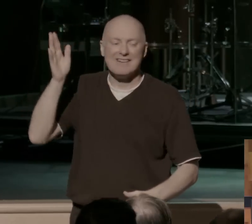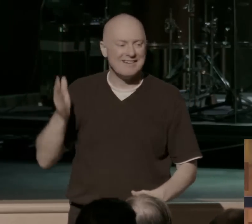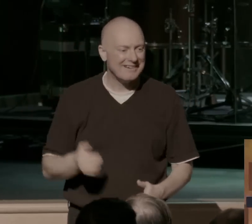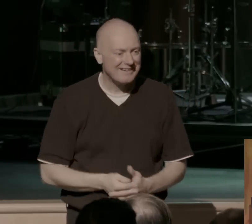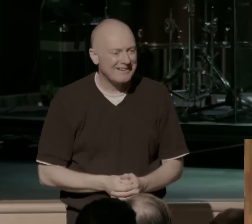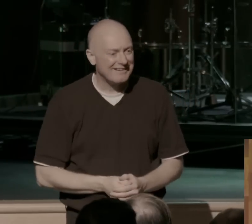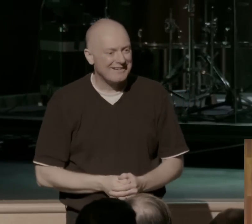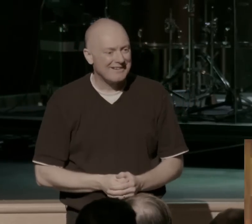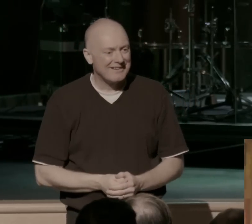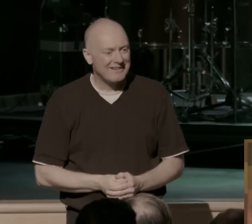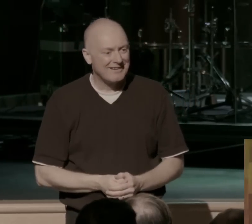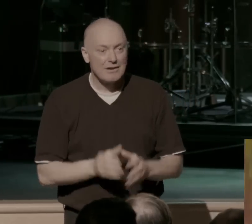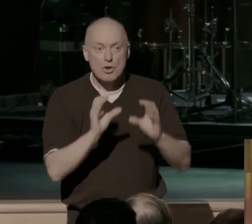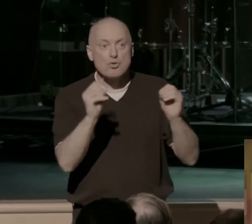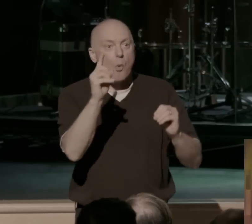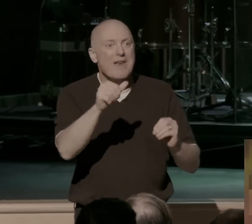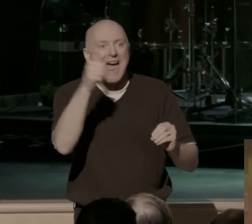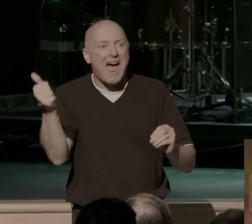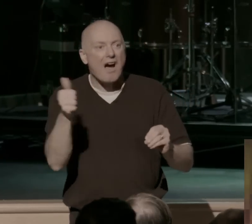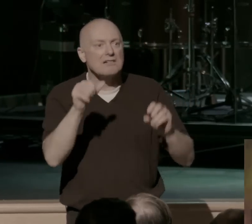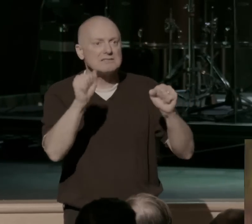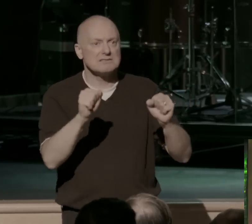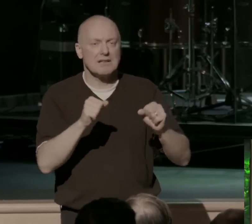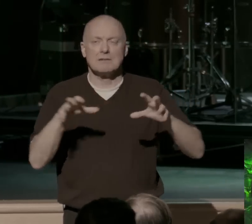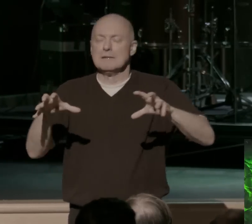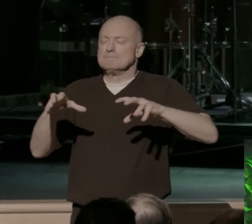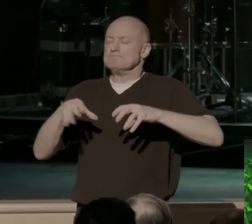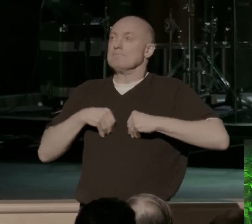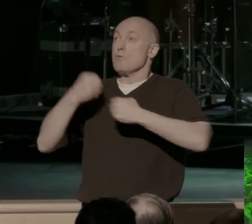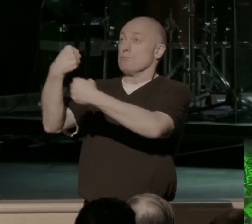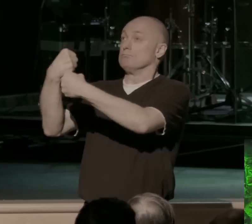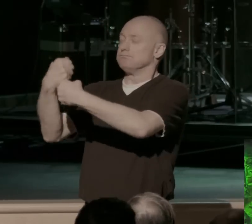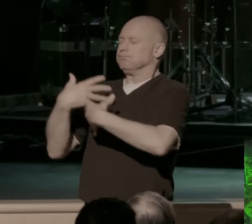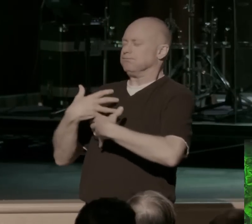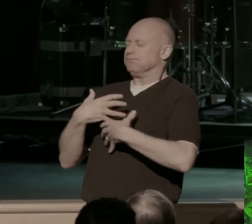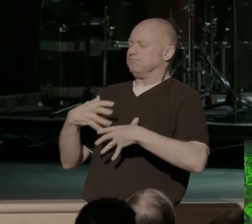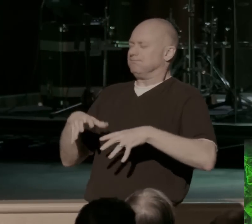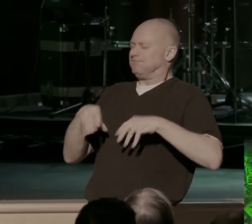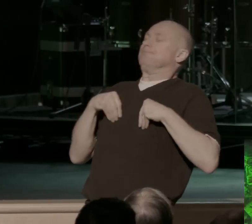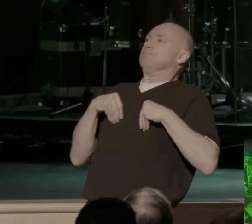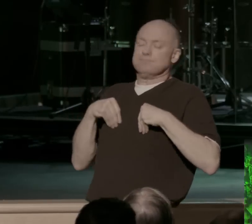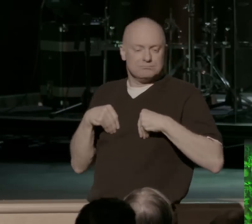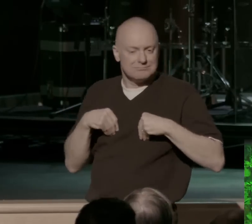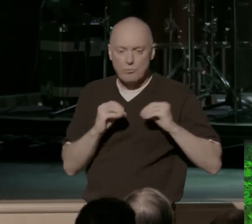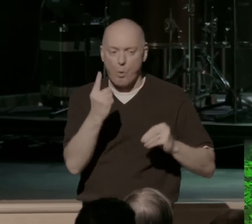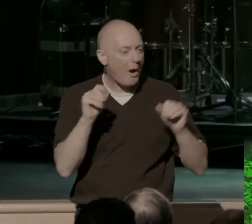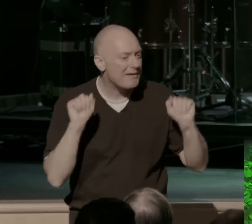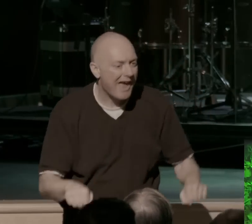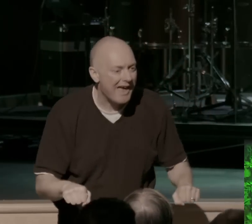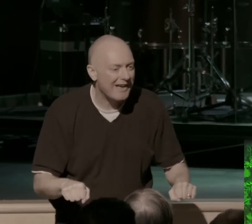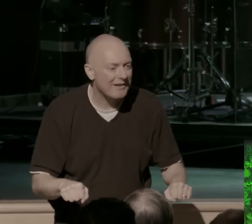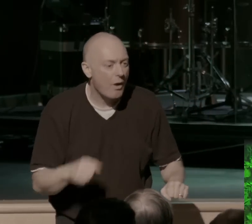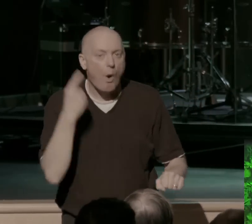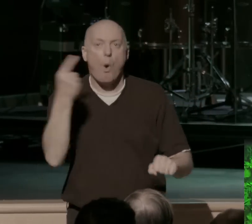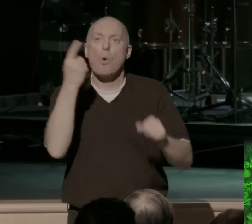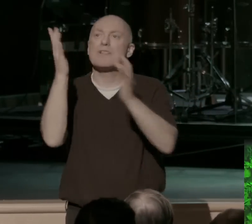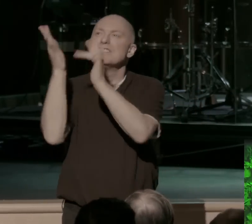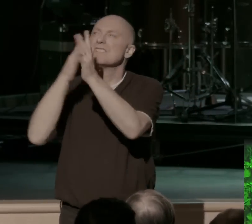I mean, no one else could take the full wrath of the father upon himself. Nobody else. So God substitutes his son, fully God, fully man, pure